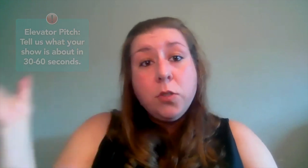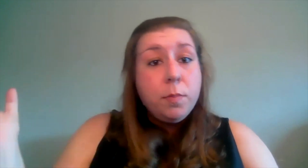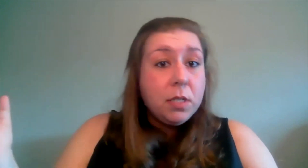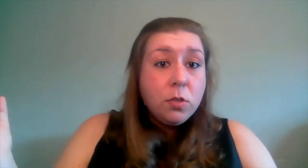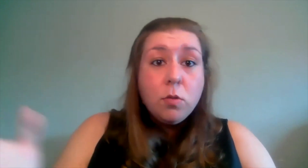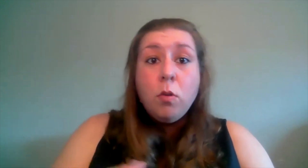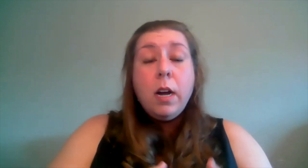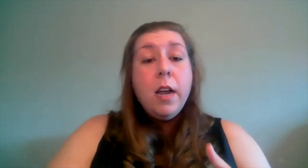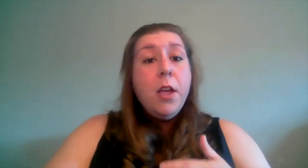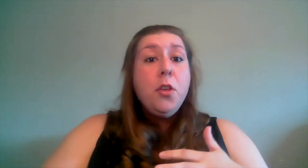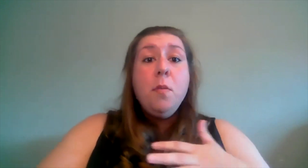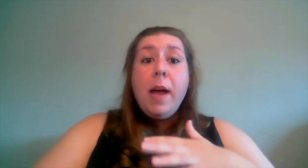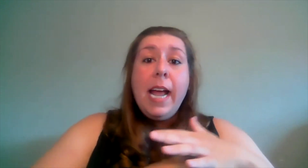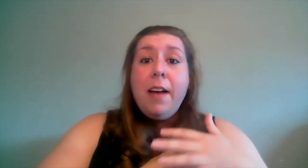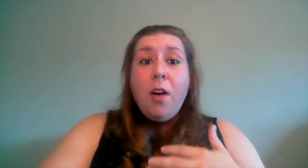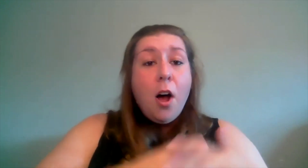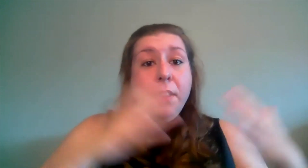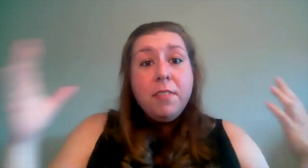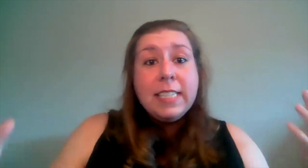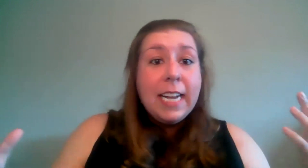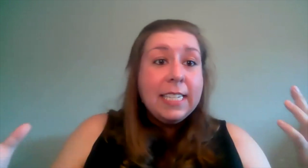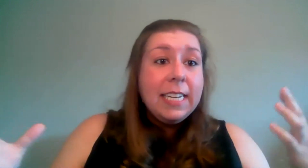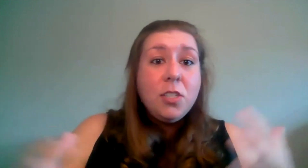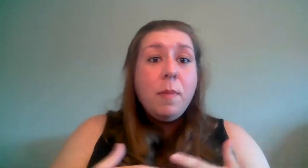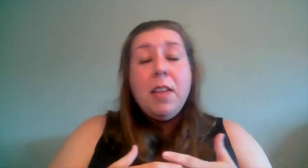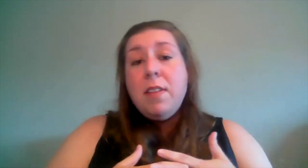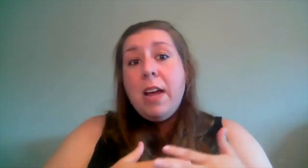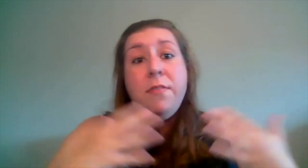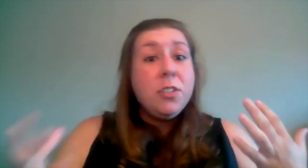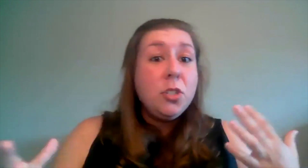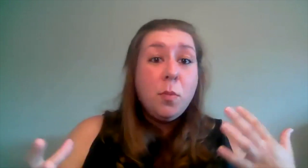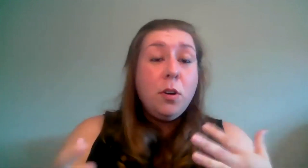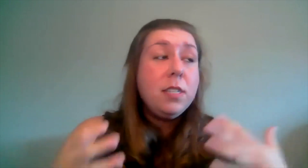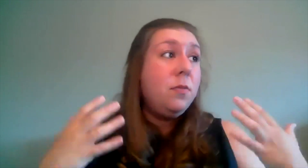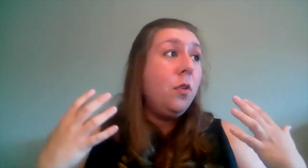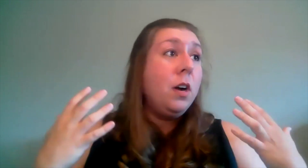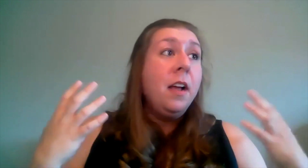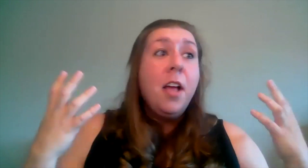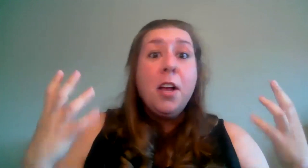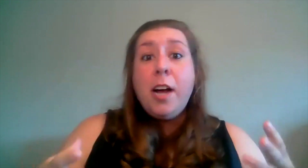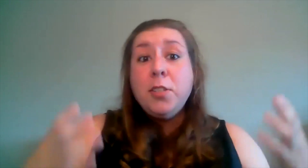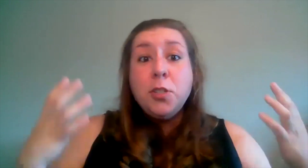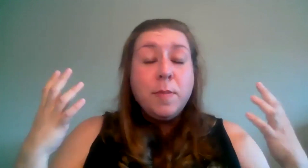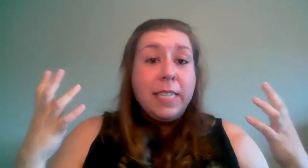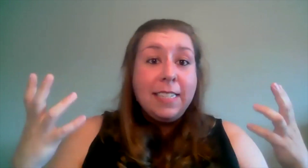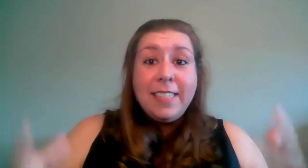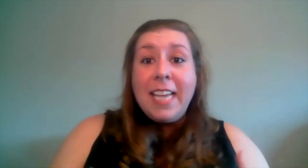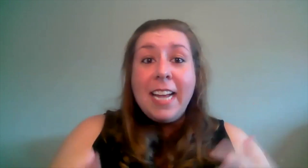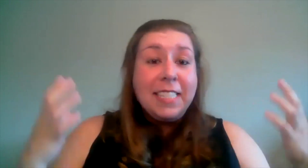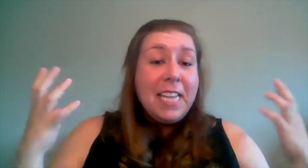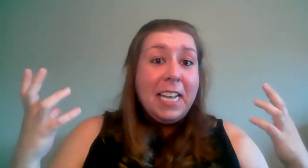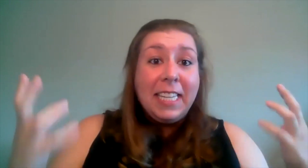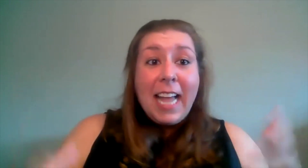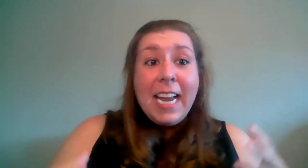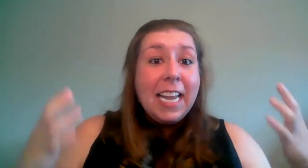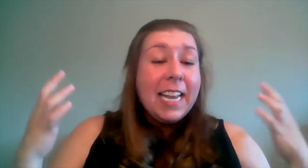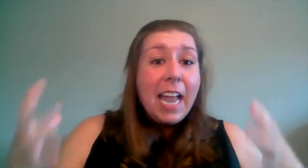script and score you might have all of these ideas you might even have vision boards for costumes and sets and lighting and